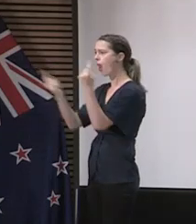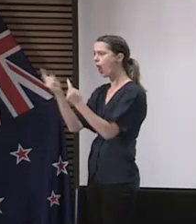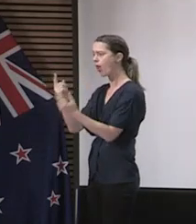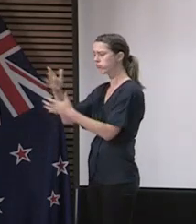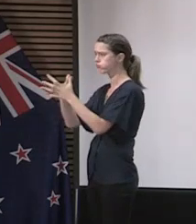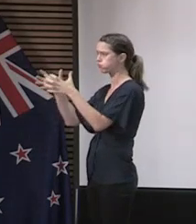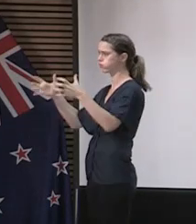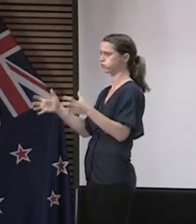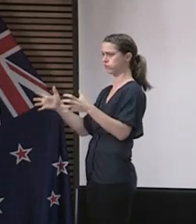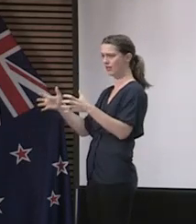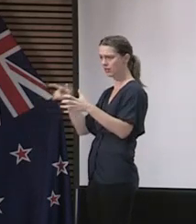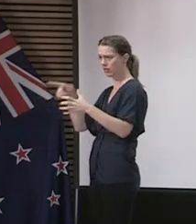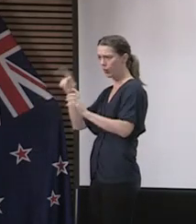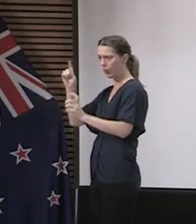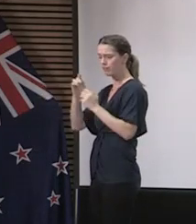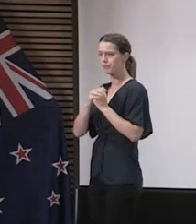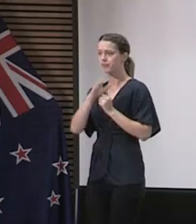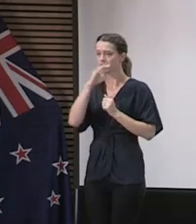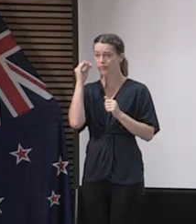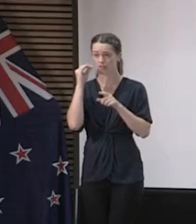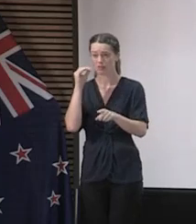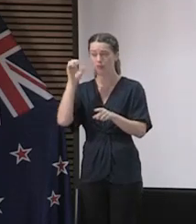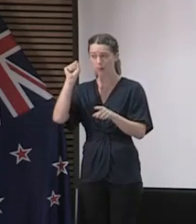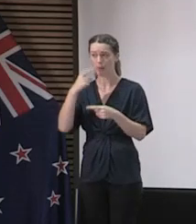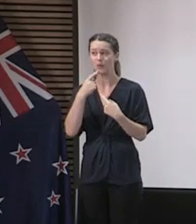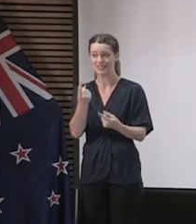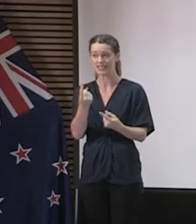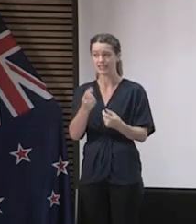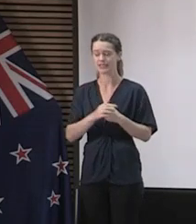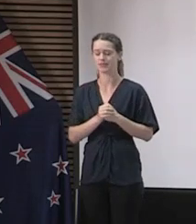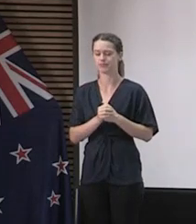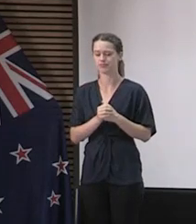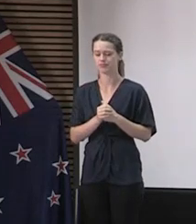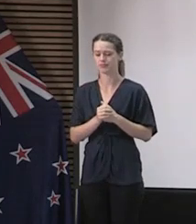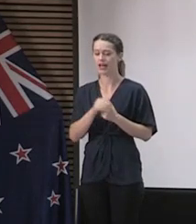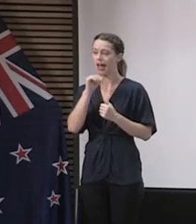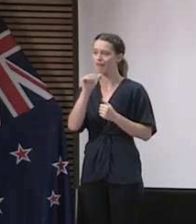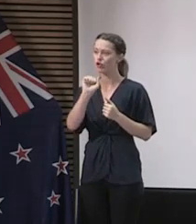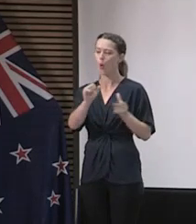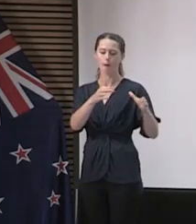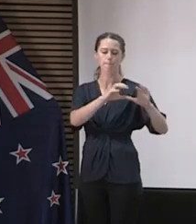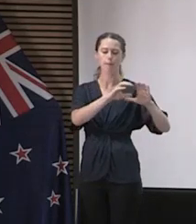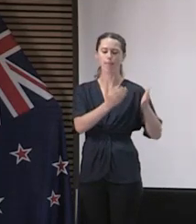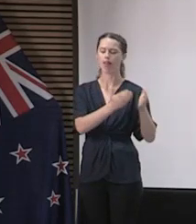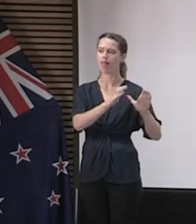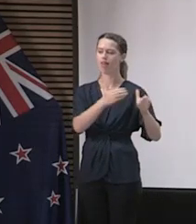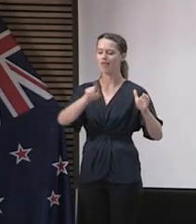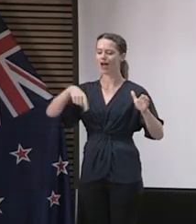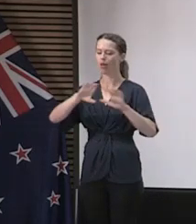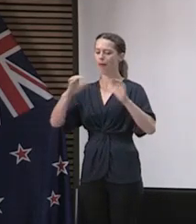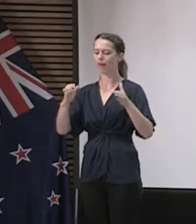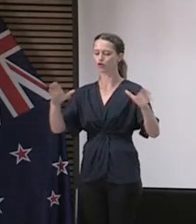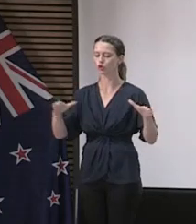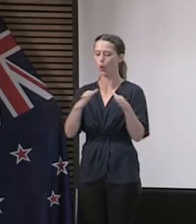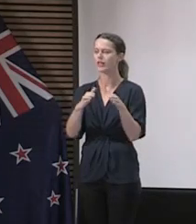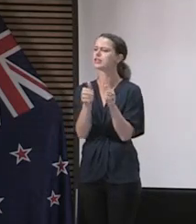over, you're getting a whole lot of different groups. And in those you'll recall that we've said, we want any extension to someone's existing bubble to be small.